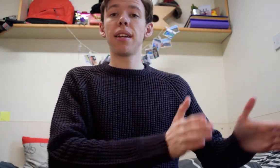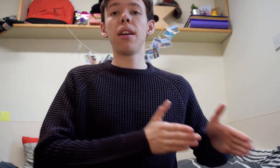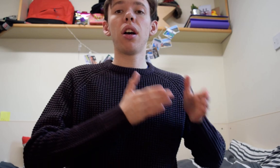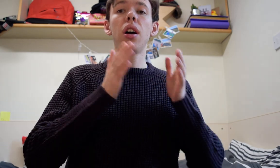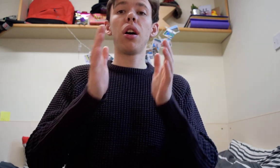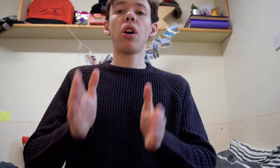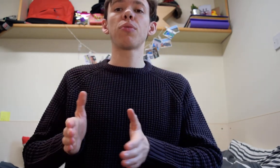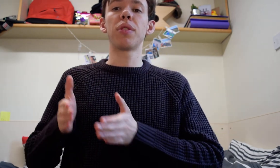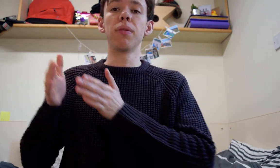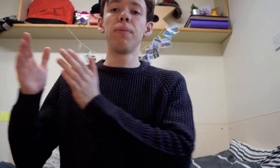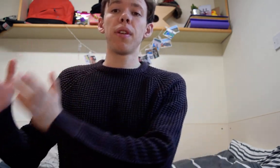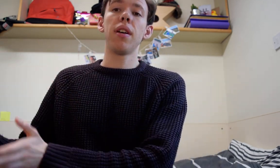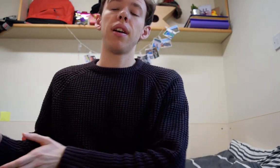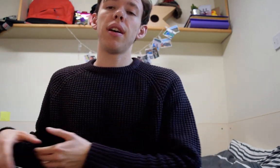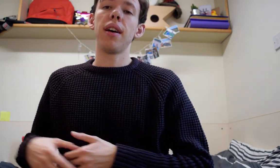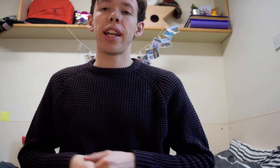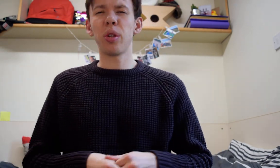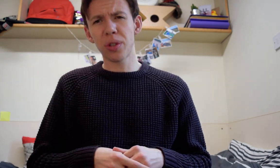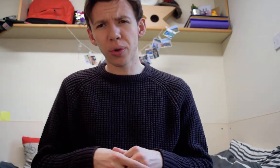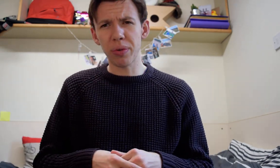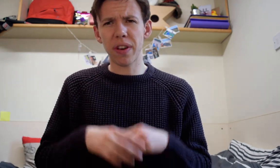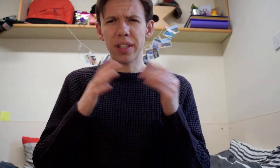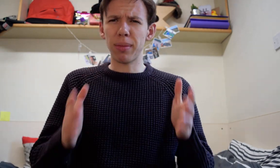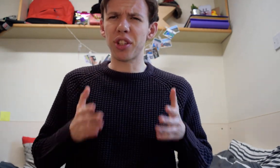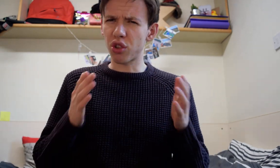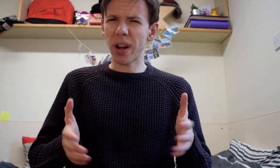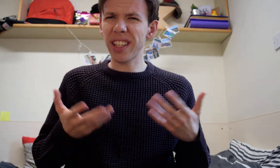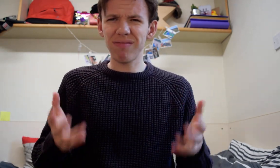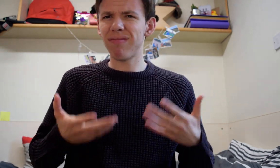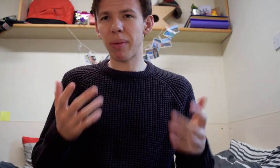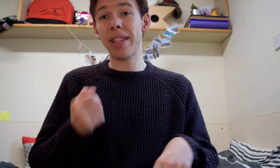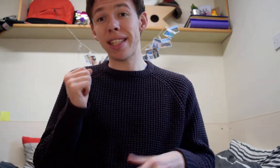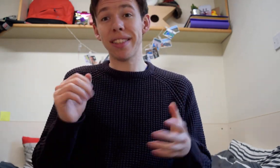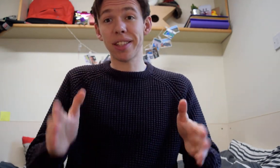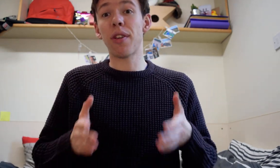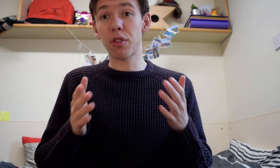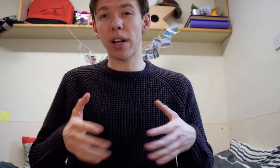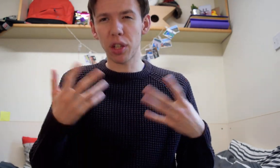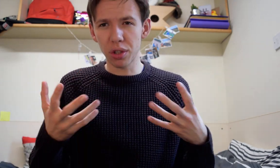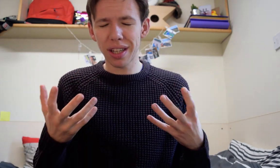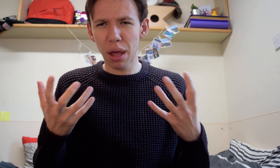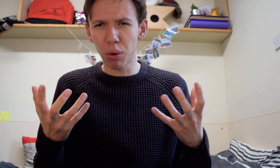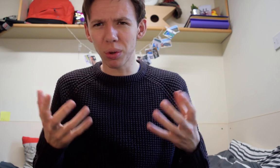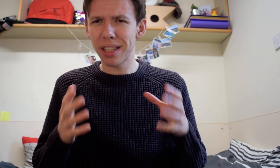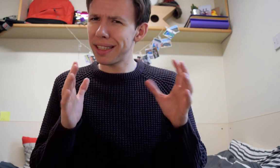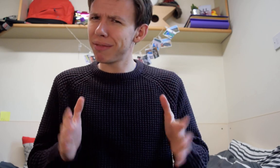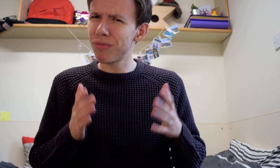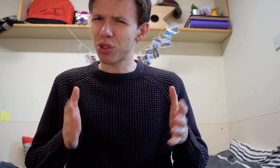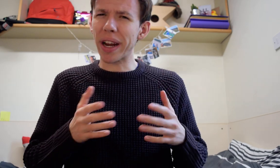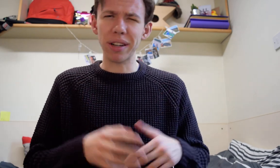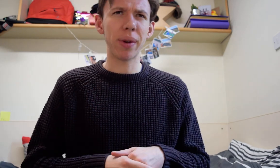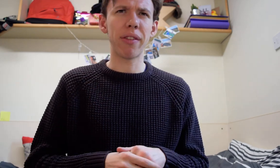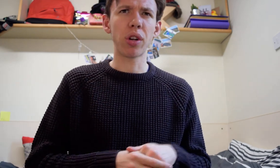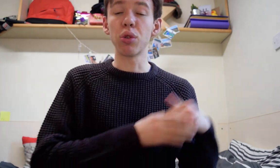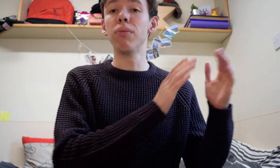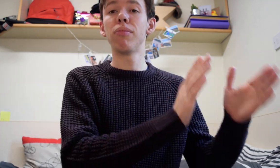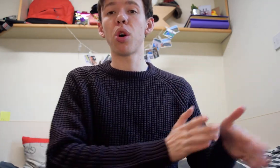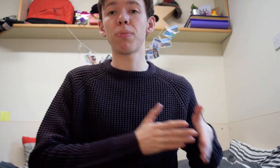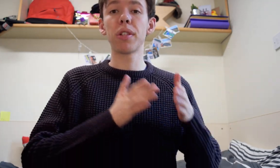hospital and I always thought it was very similar to train I mean this isn't the sign for train I just thought train whenever I saw hospital